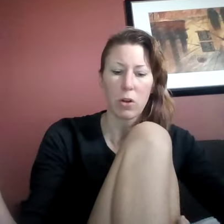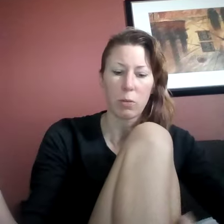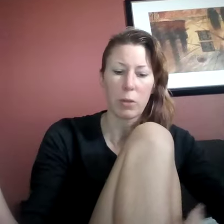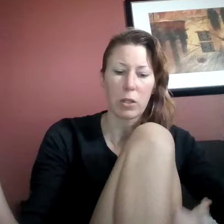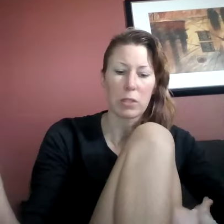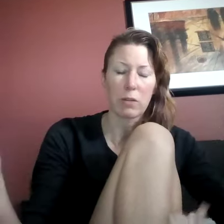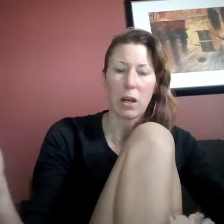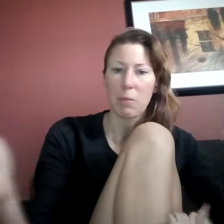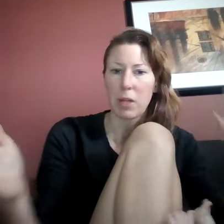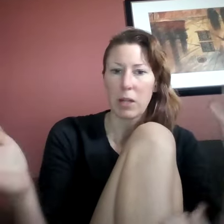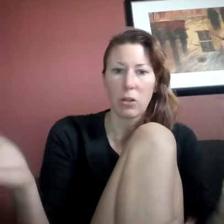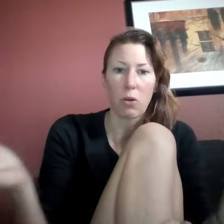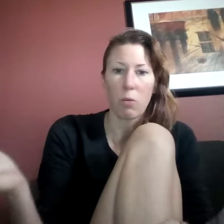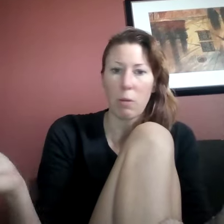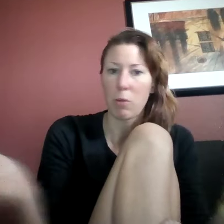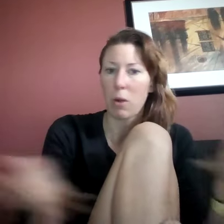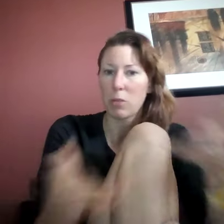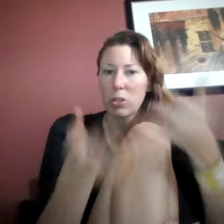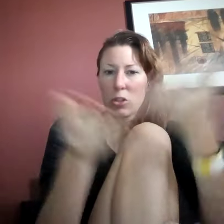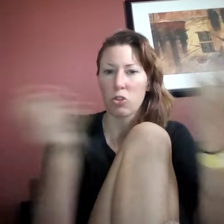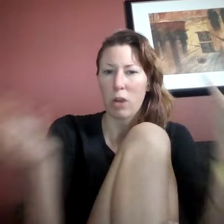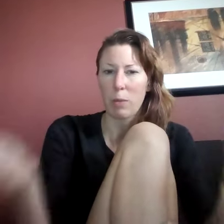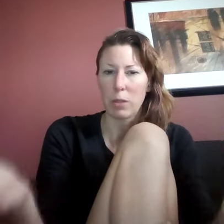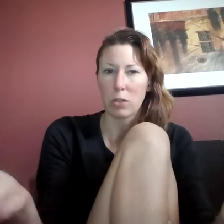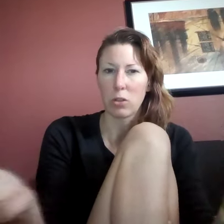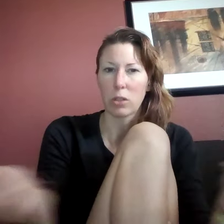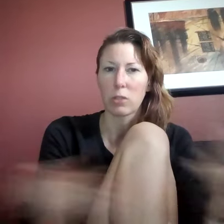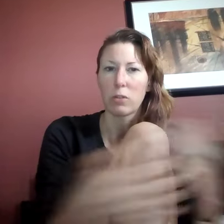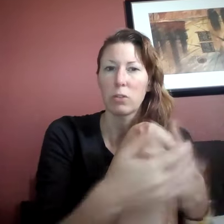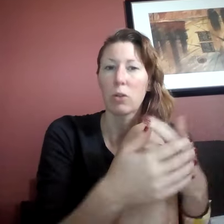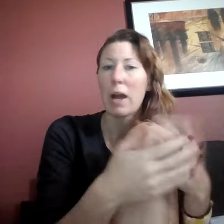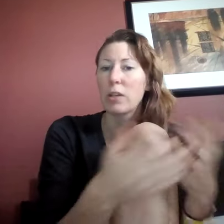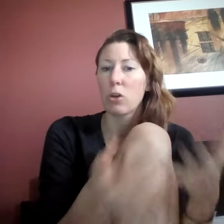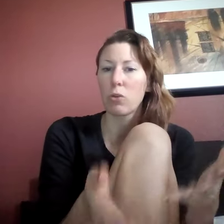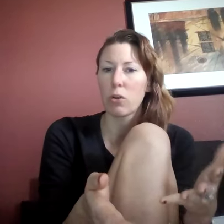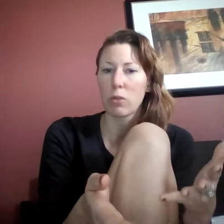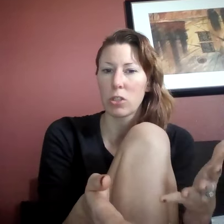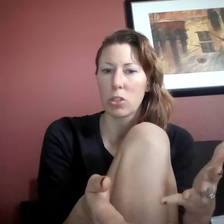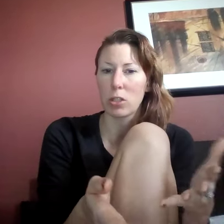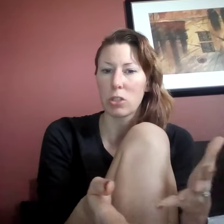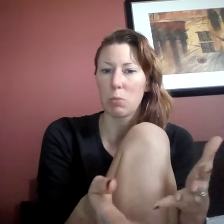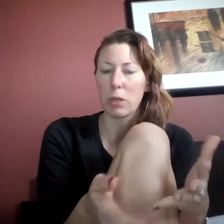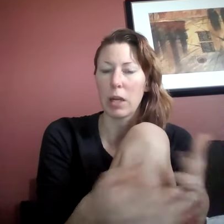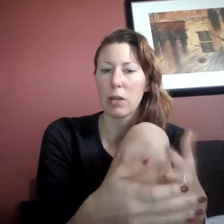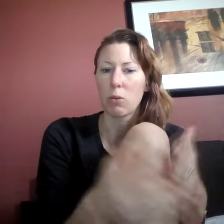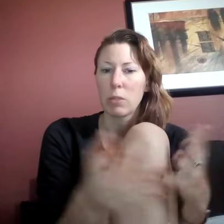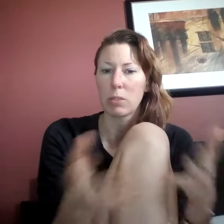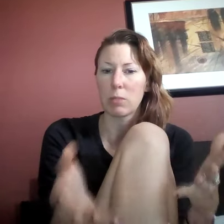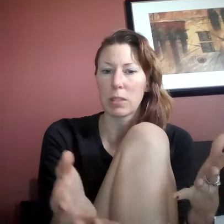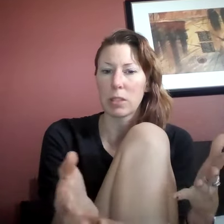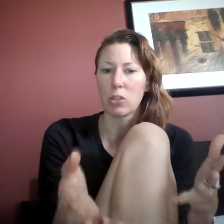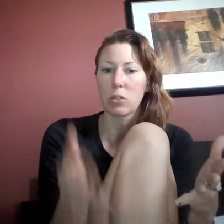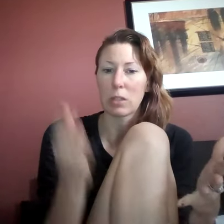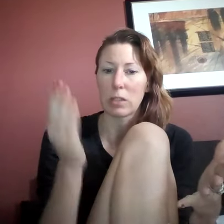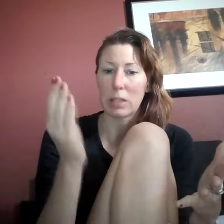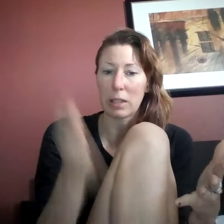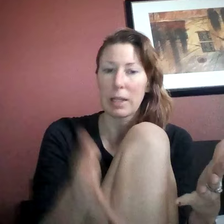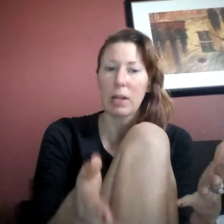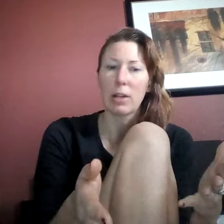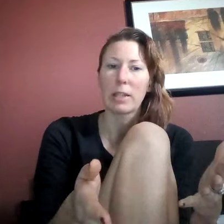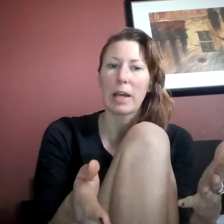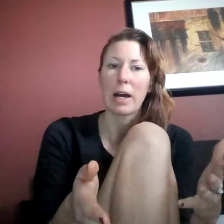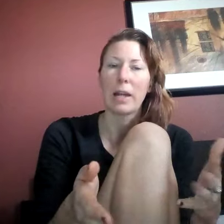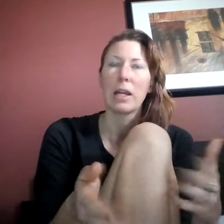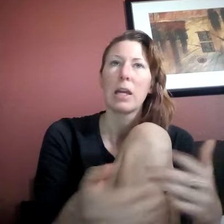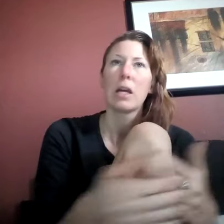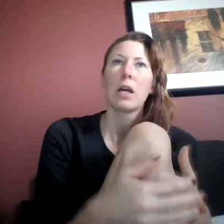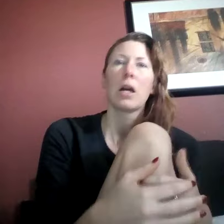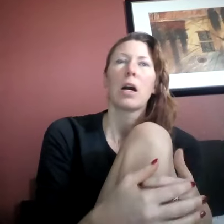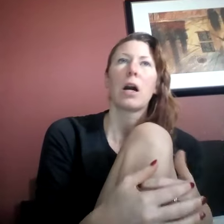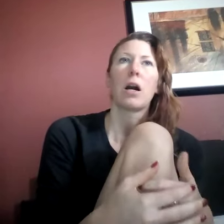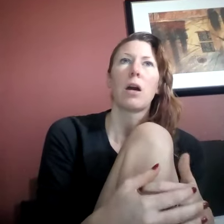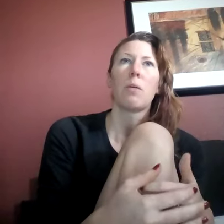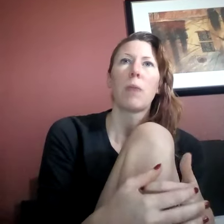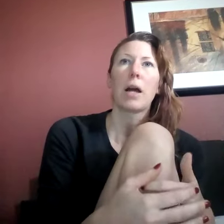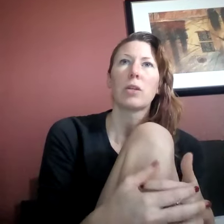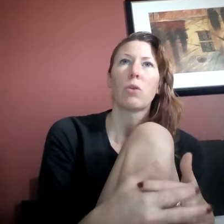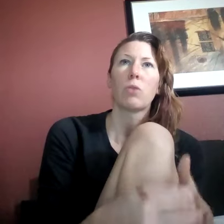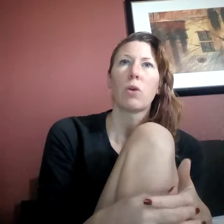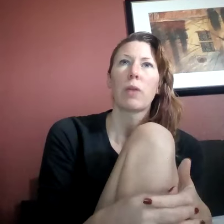long periods of time that I don't remember. I'm just describing the drugs for you. So I don't know what's GHB. I don't mean to mislead you to declare it that, um, I don't know